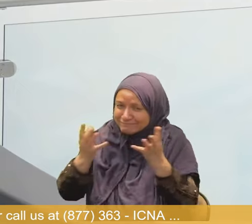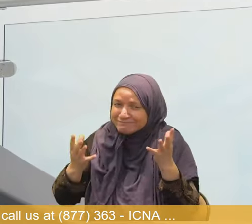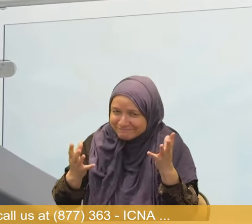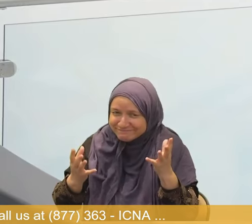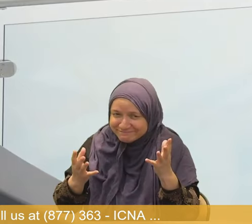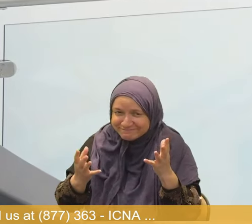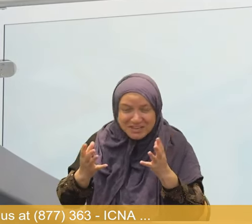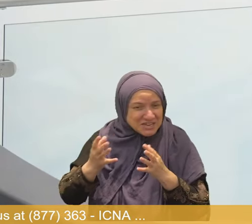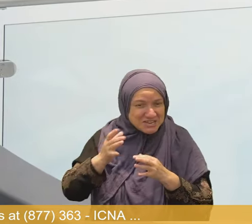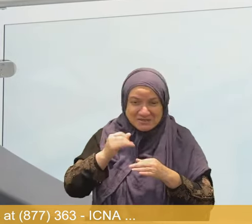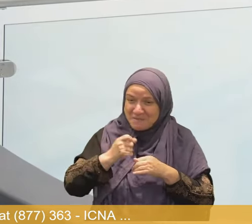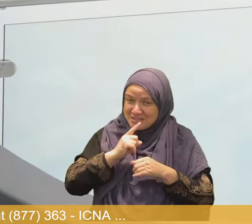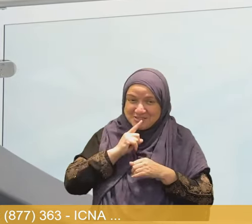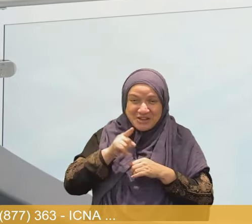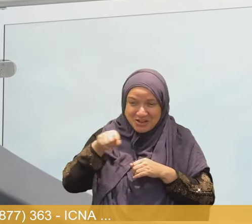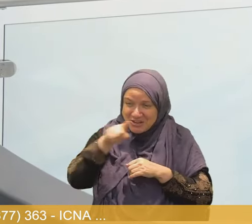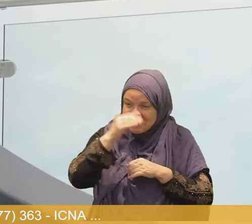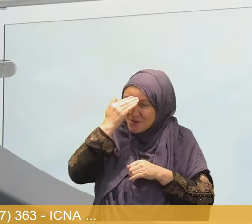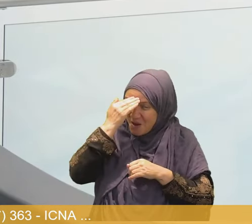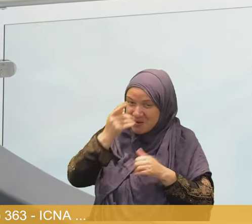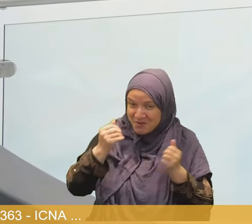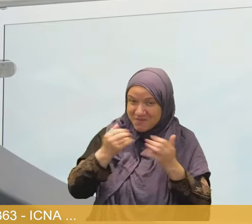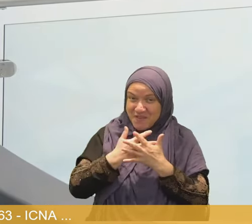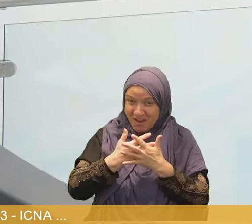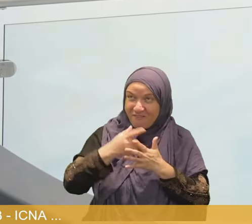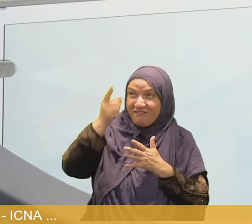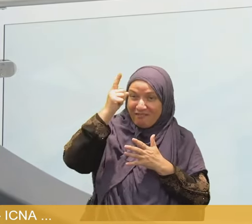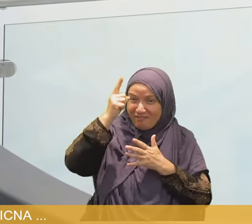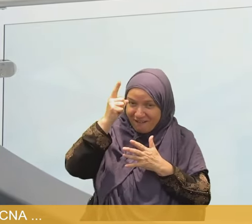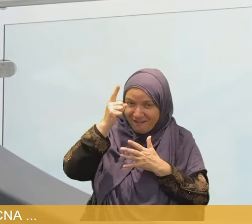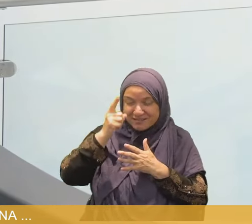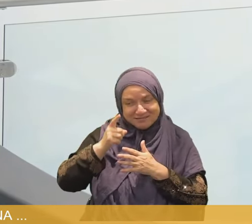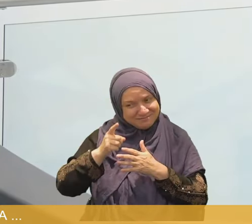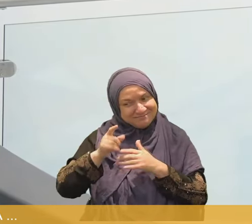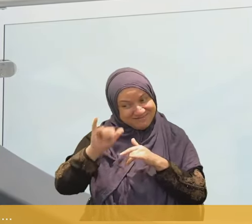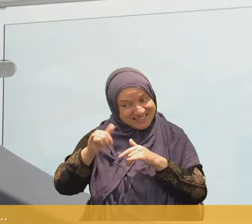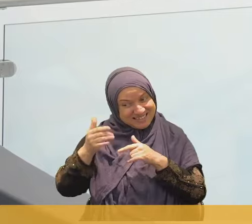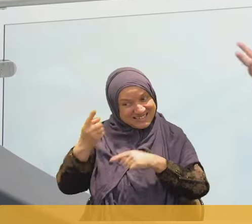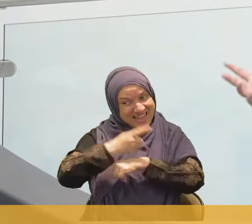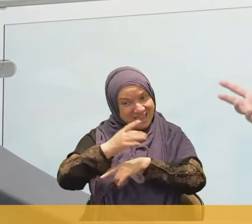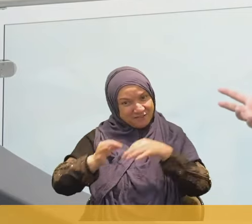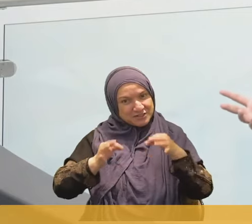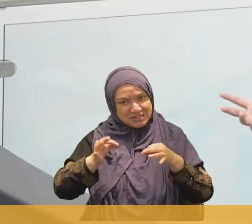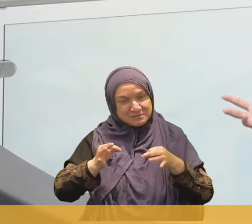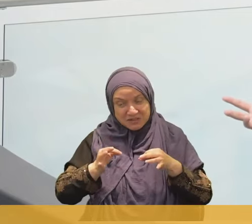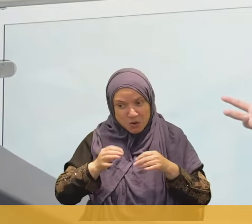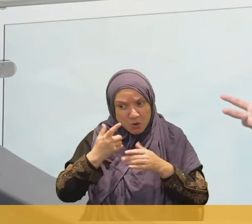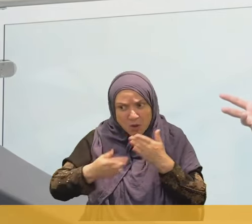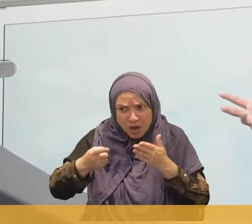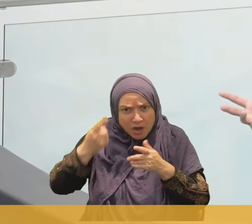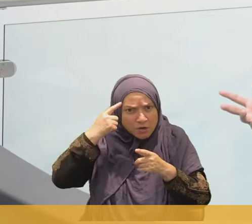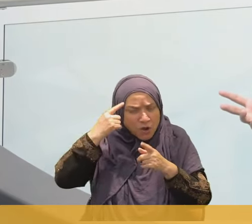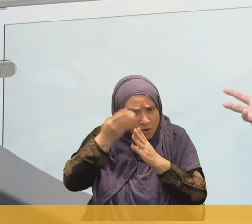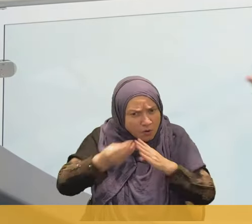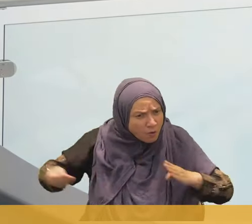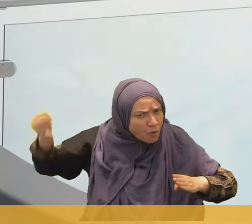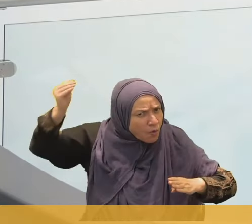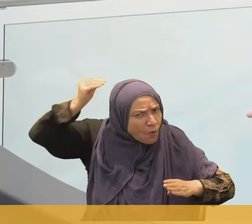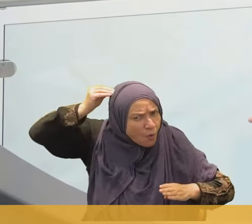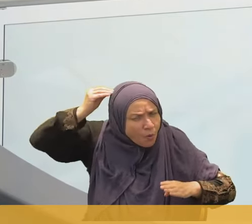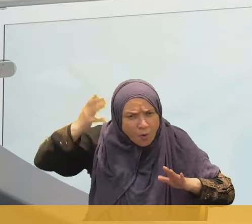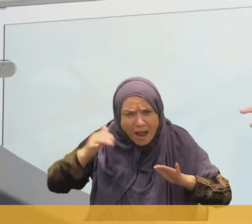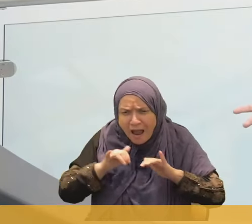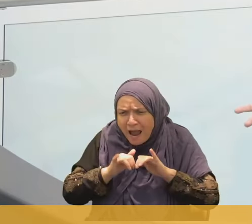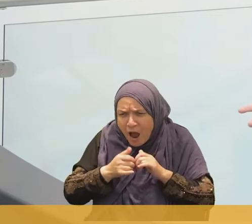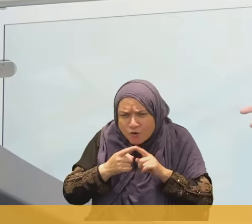that every one of you should be careful of what you have prepared for tomorrow instead of saying what you have prepared for Day of Judgment, the answer is very simple. Allah